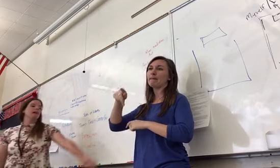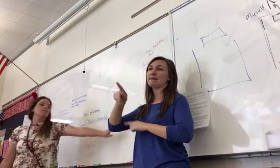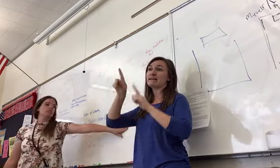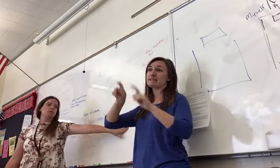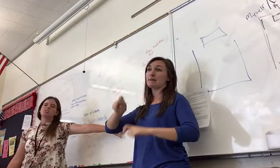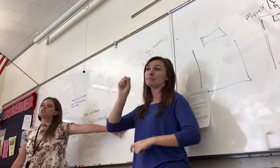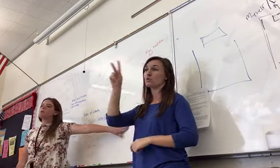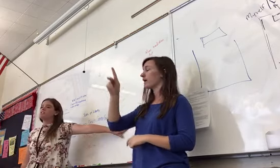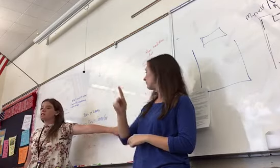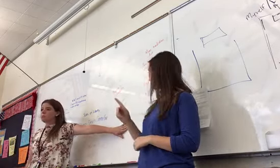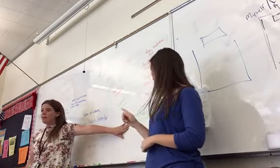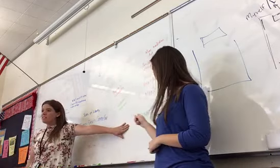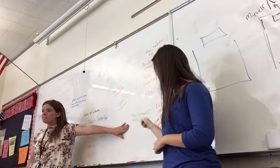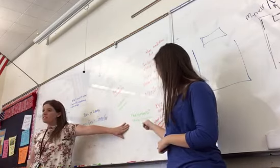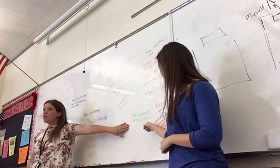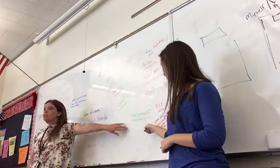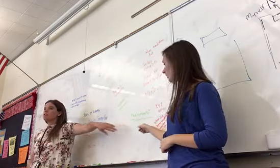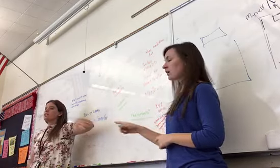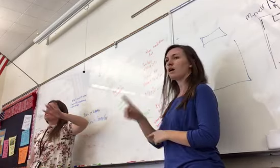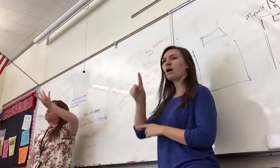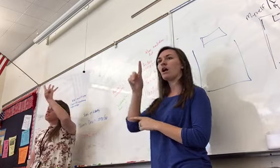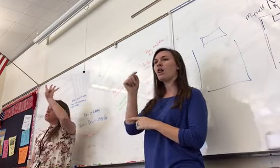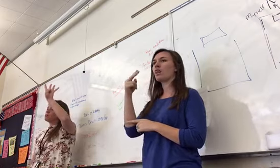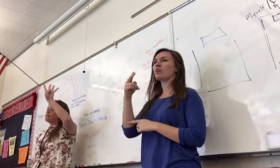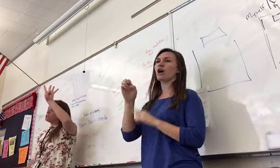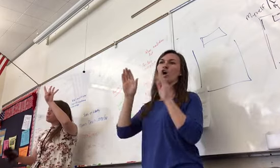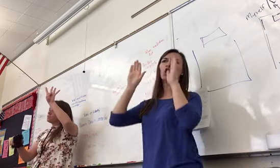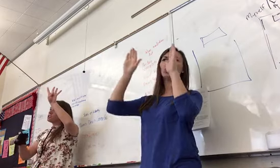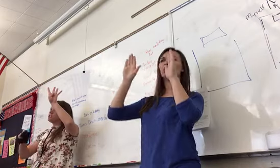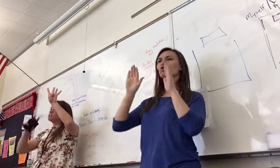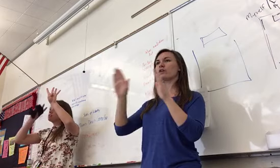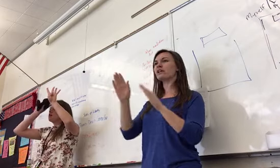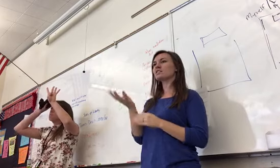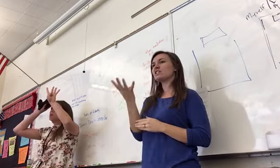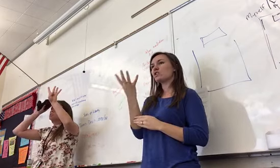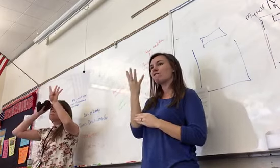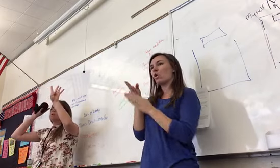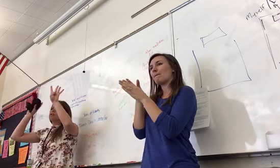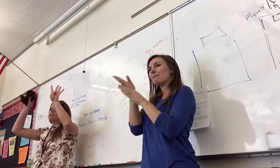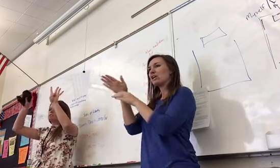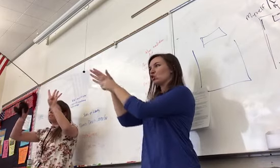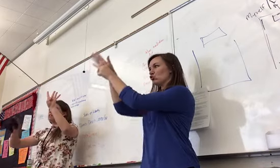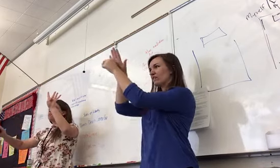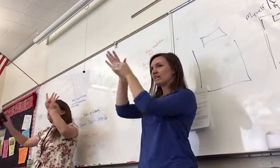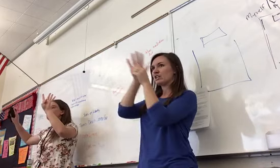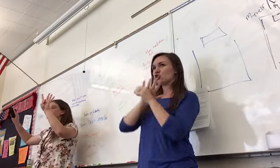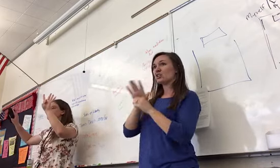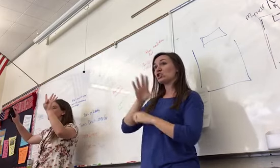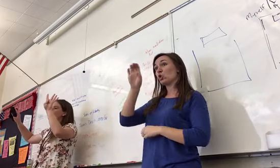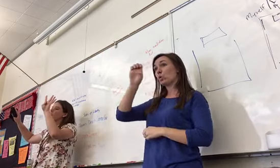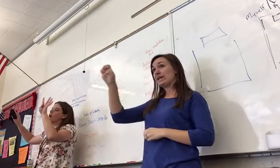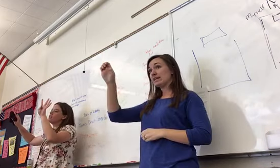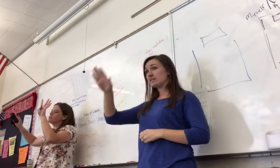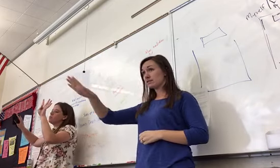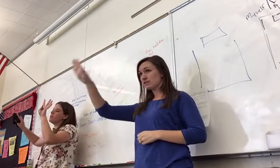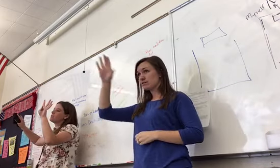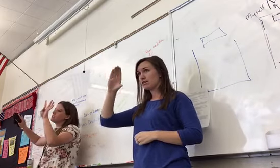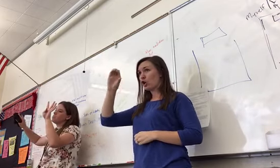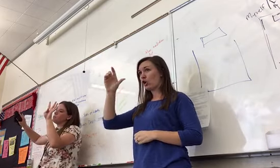This person who put the greats, so that's just the four major regions. Most important is the East Coast, so that is going to